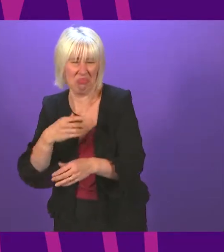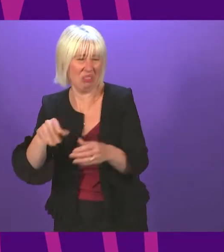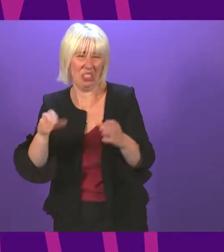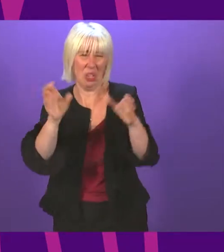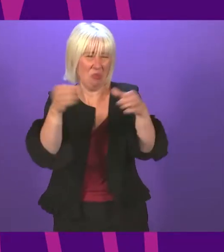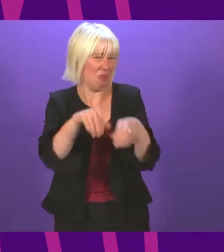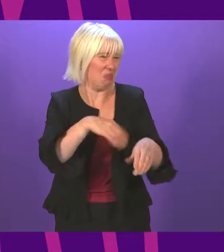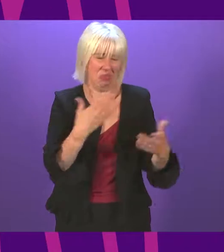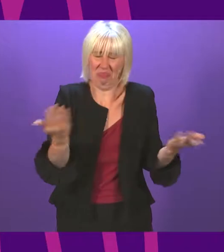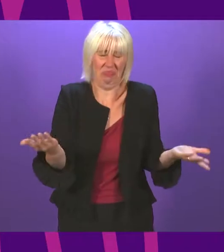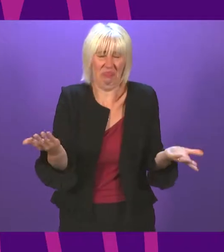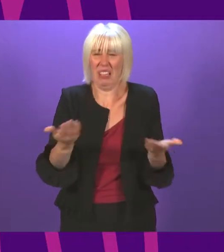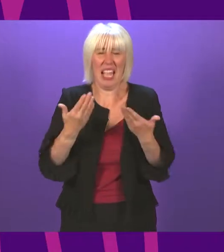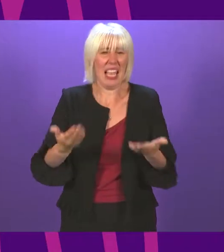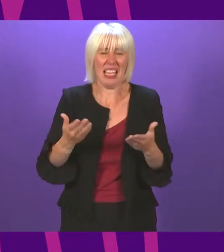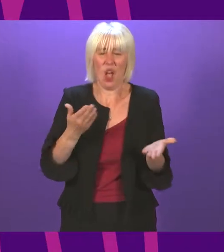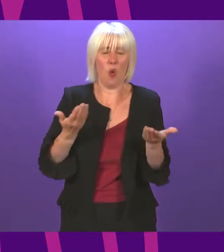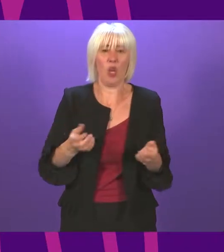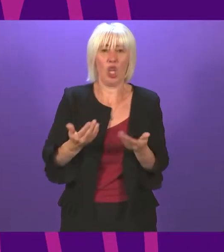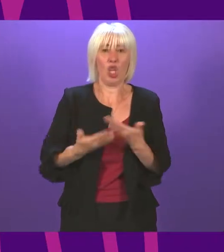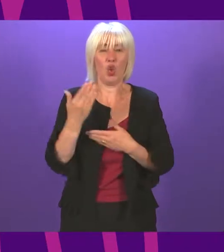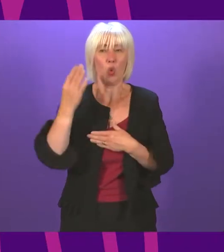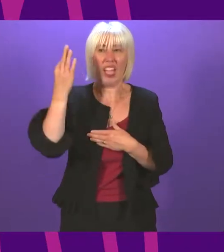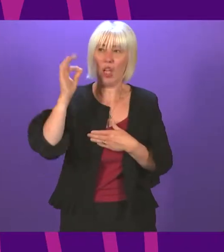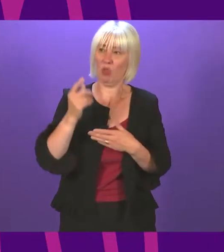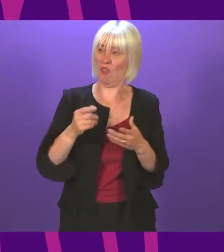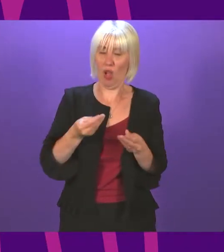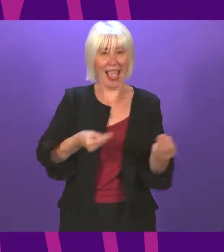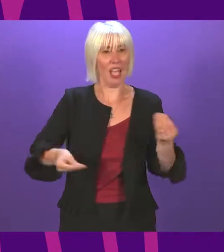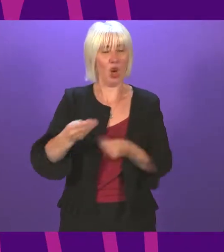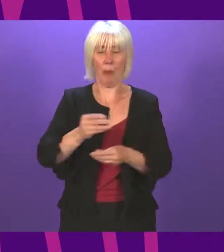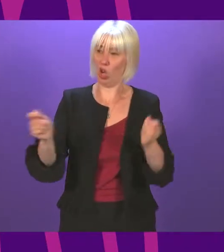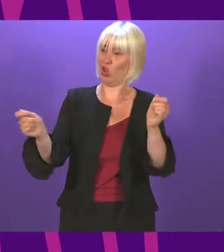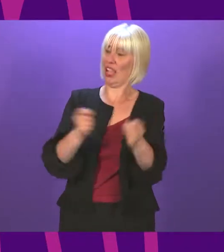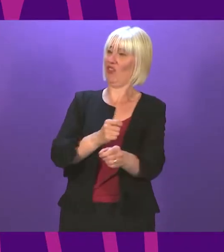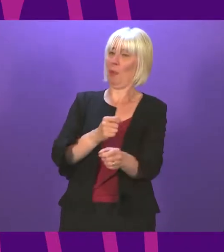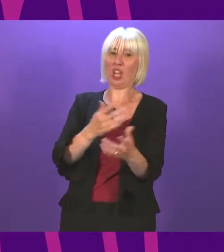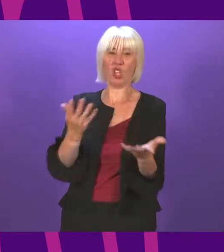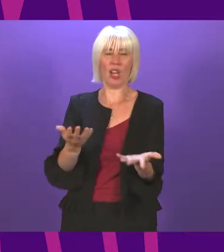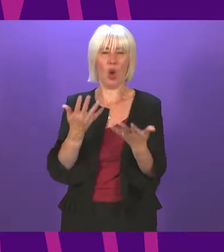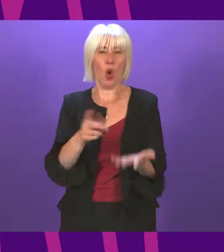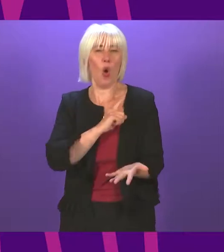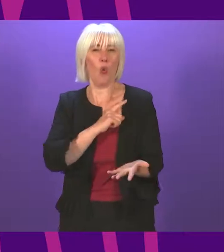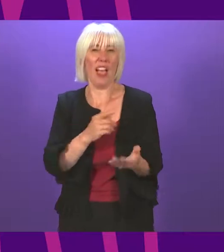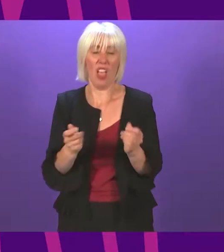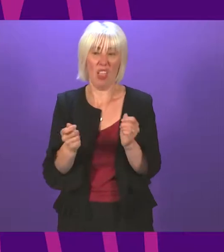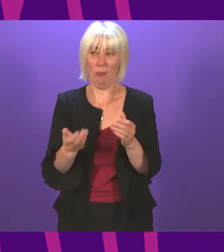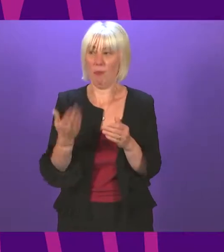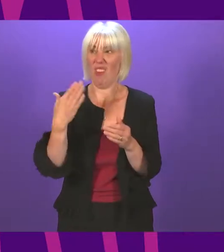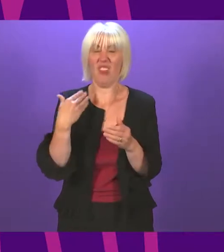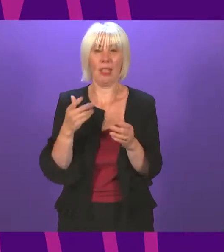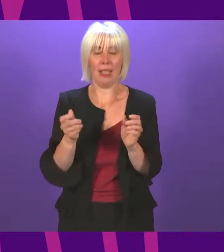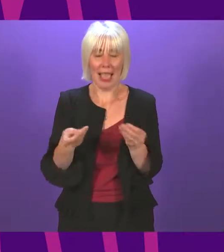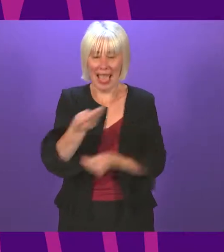for Finance announcing a new Council of Economic Transformation, presumably because most of the previous Economic Advisory Council had quit